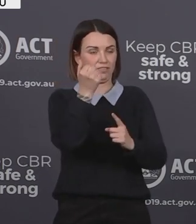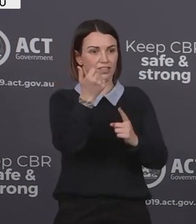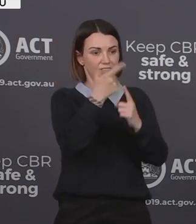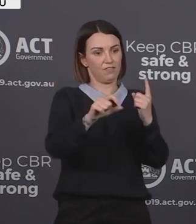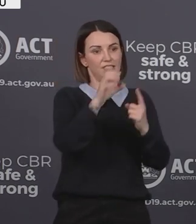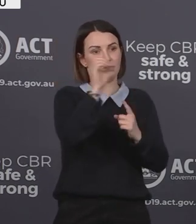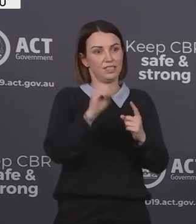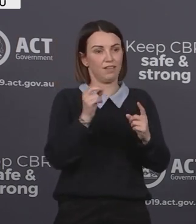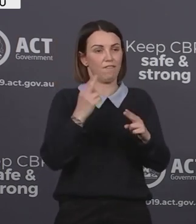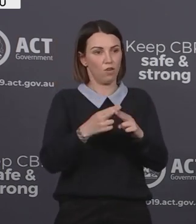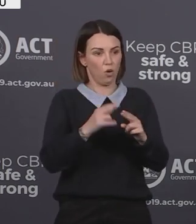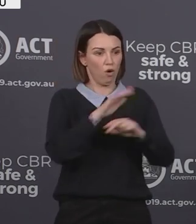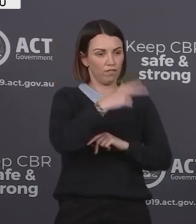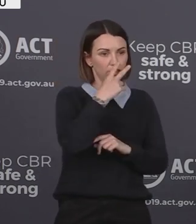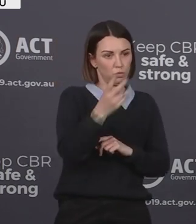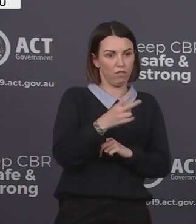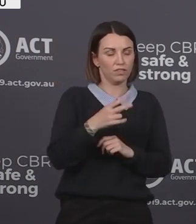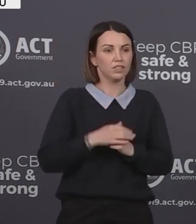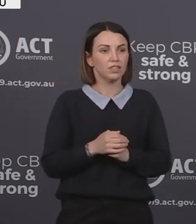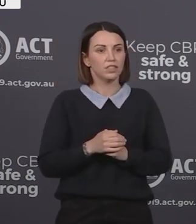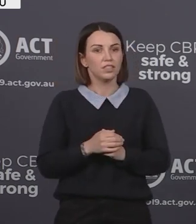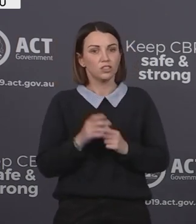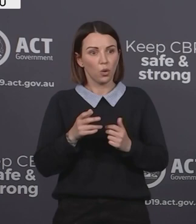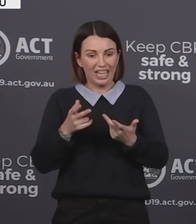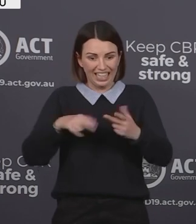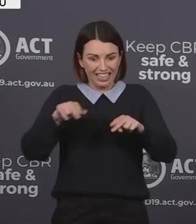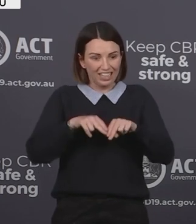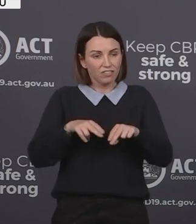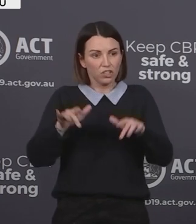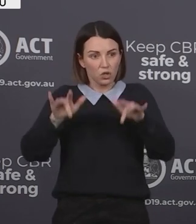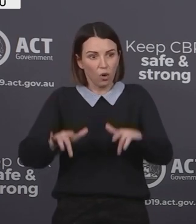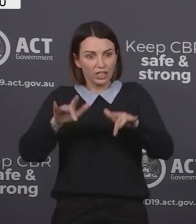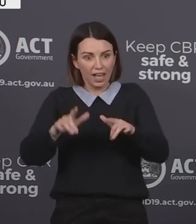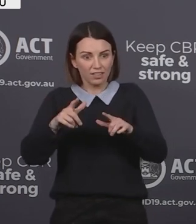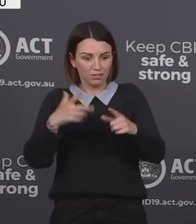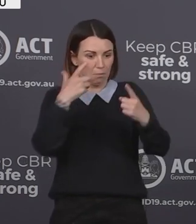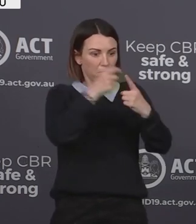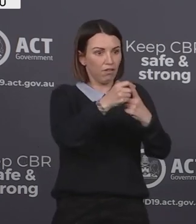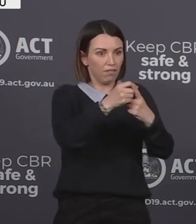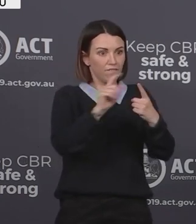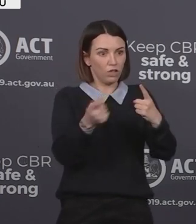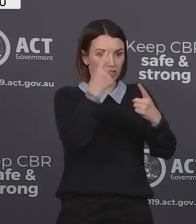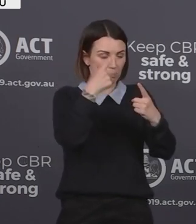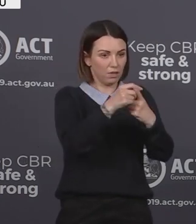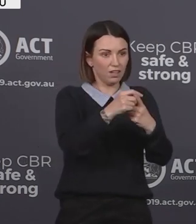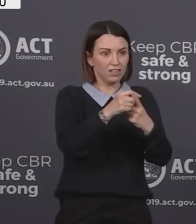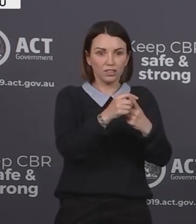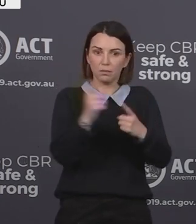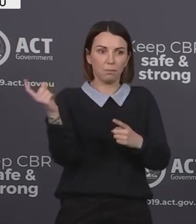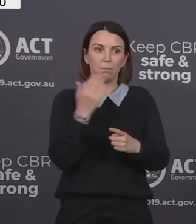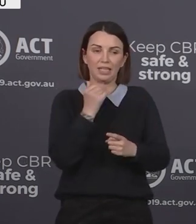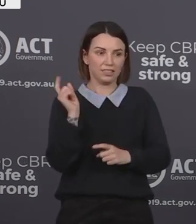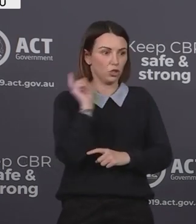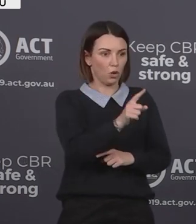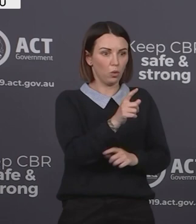And we're continuing to encourage anyone who hasn't yet had their first dose of vaccine to come forward. There are first dose appointments